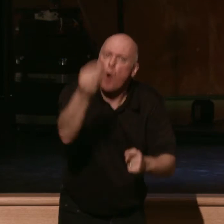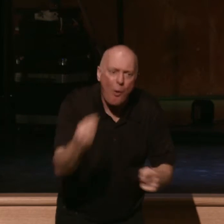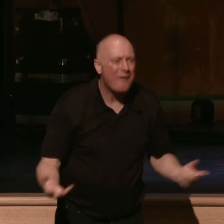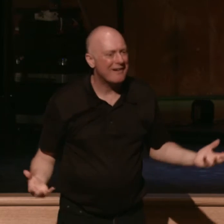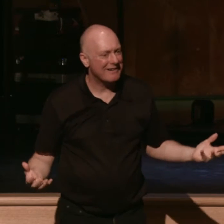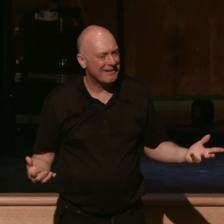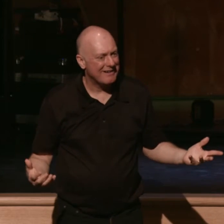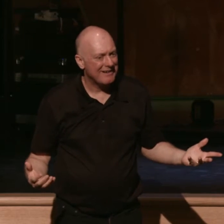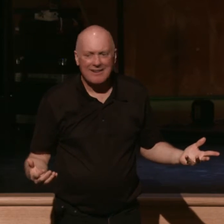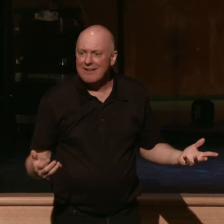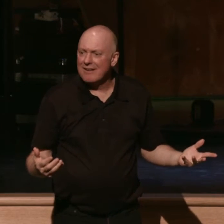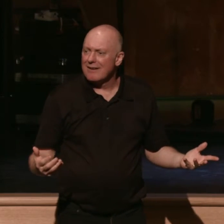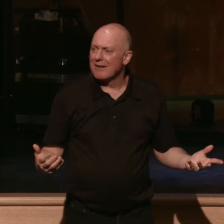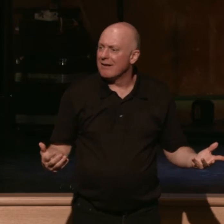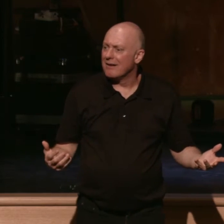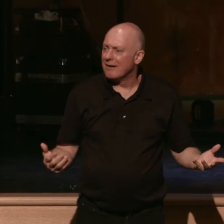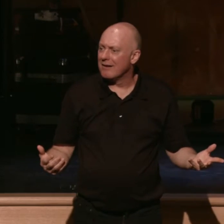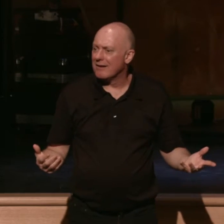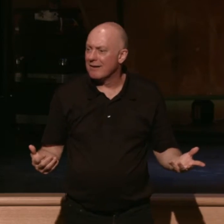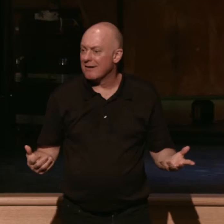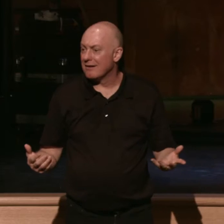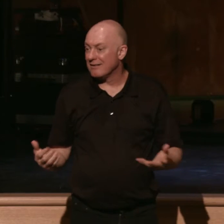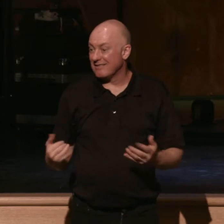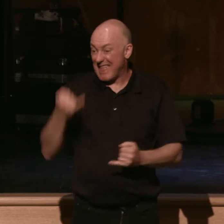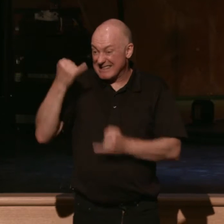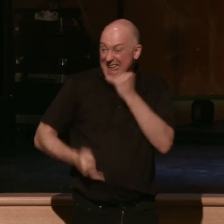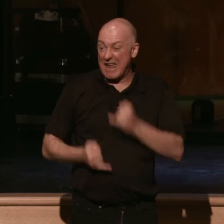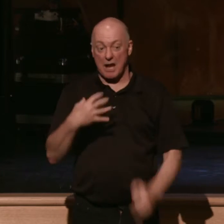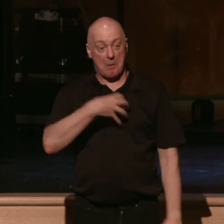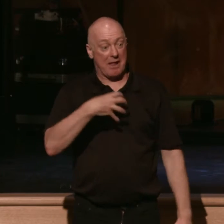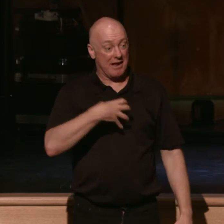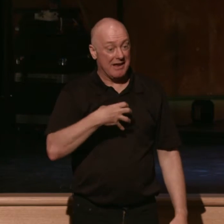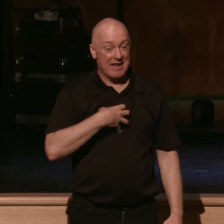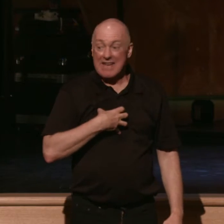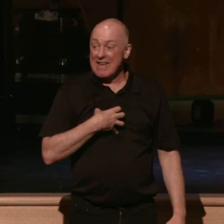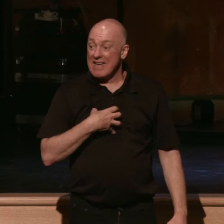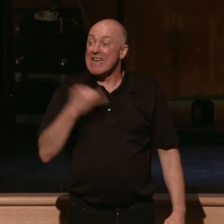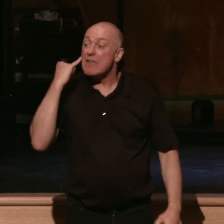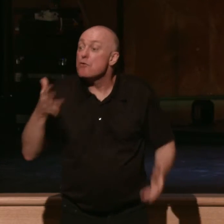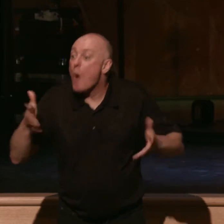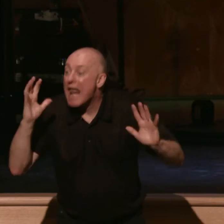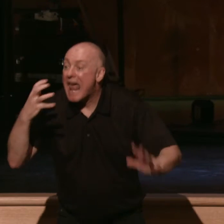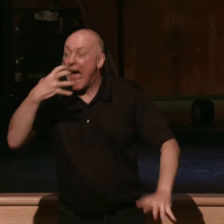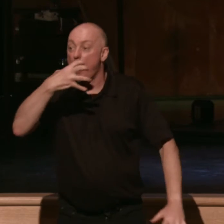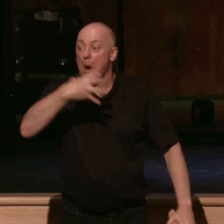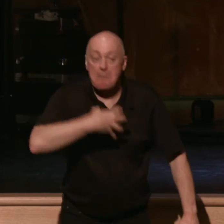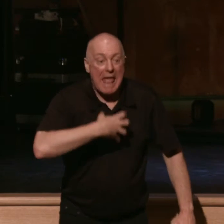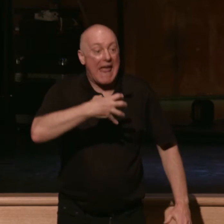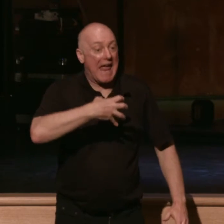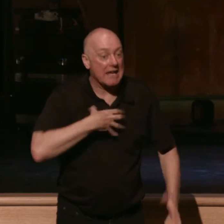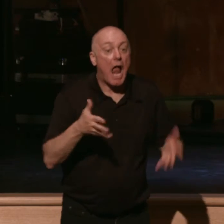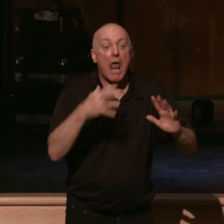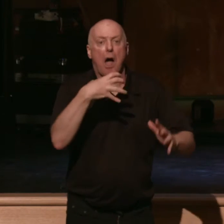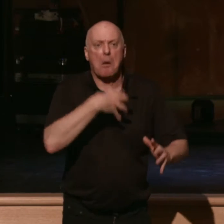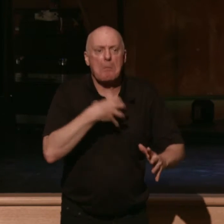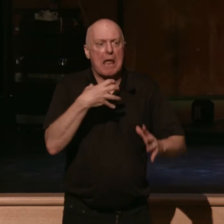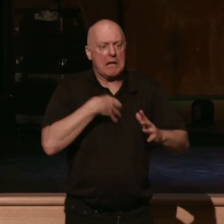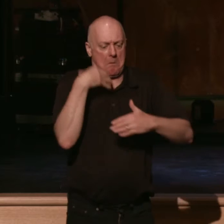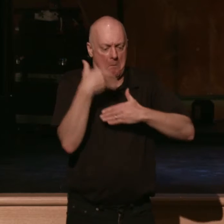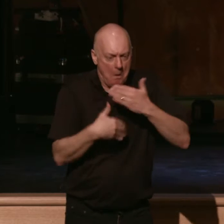This is the end of the line for complaining. Do you realize this? If you nurture and allow and foster and coddle complaining in your heart,